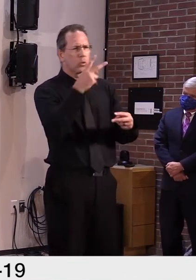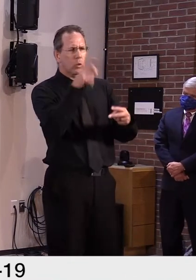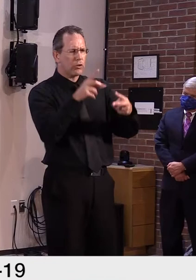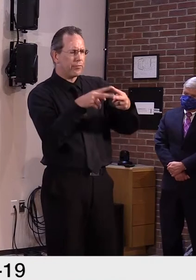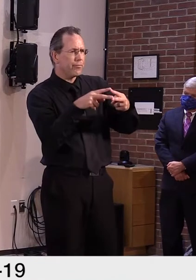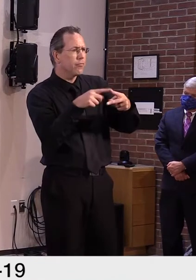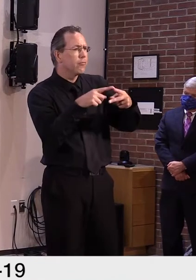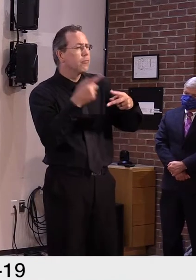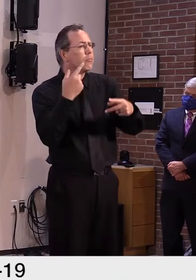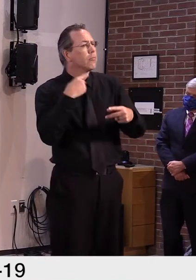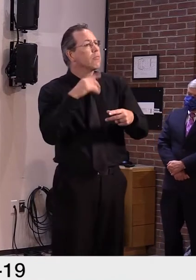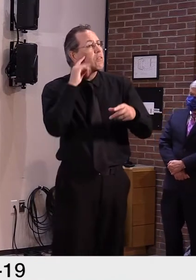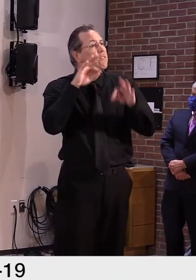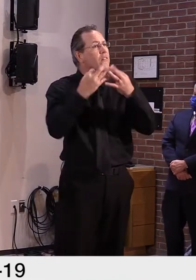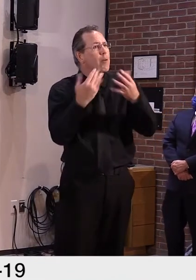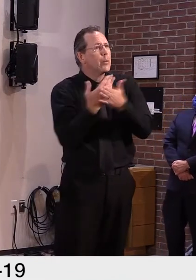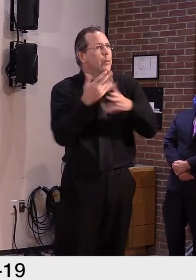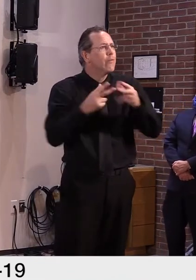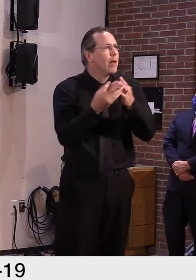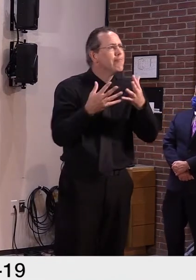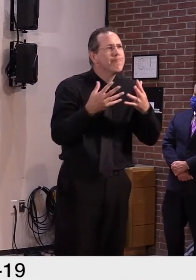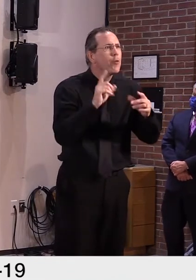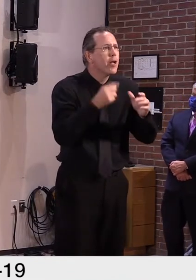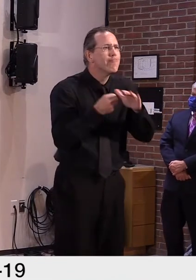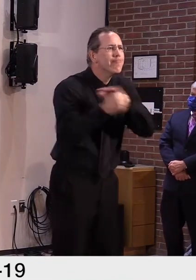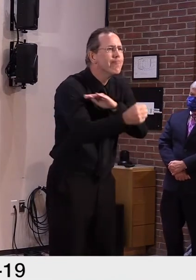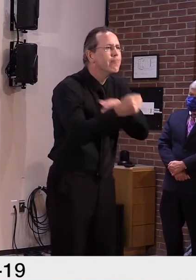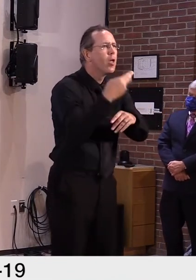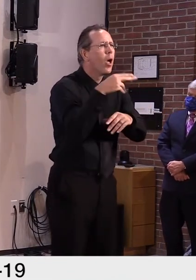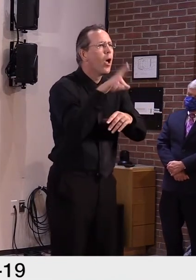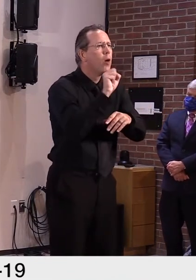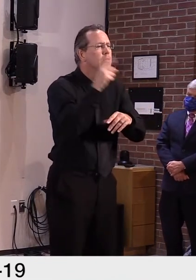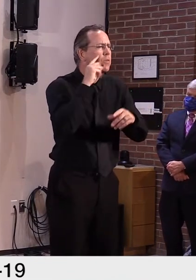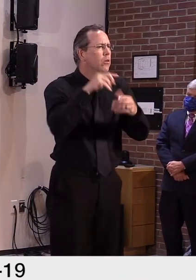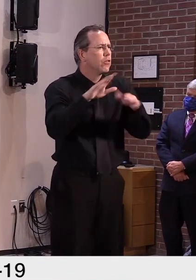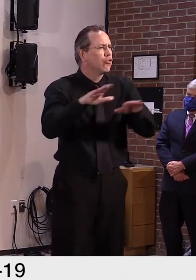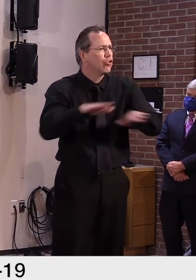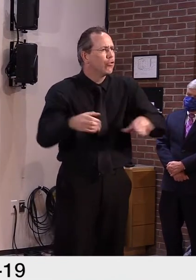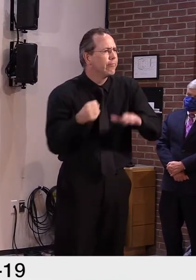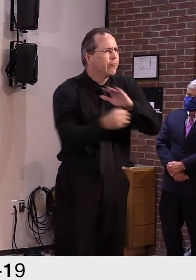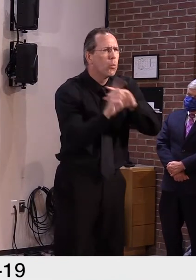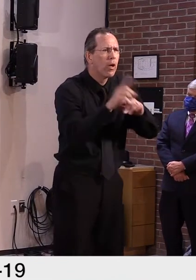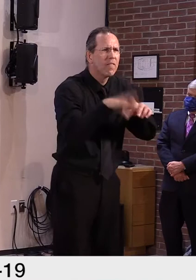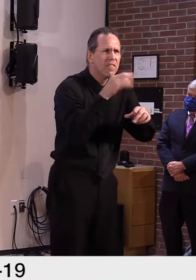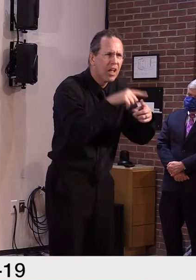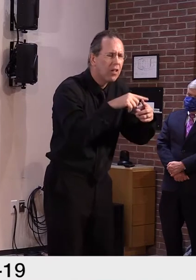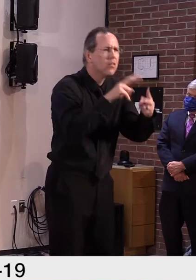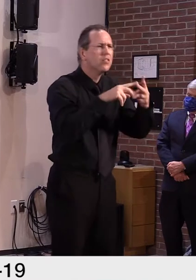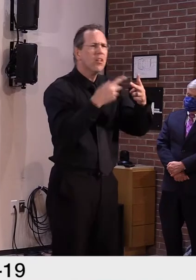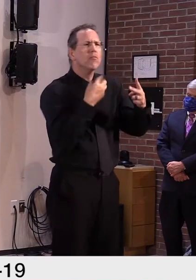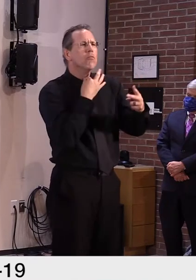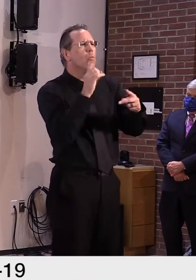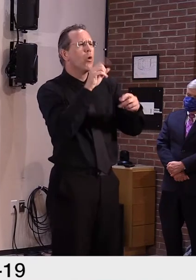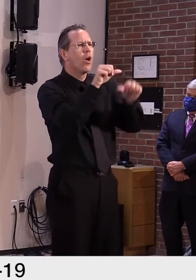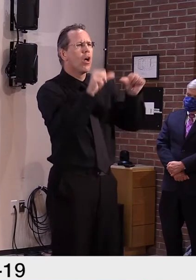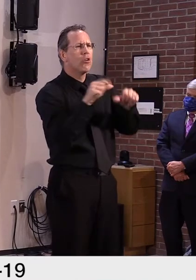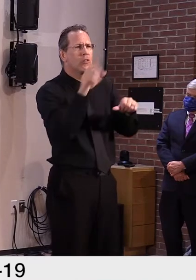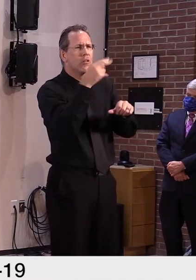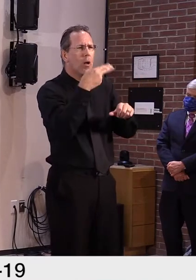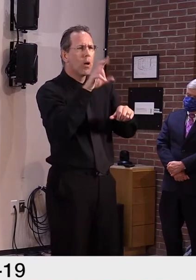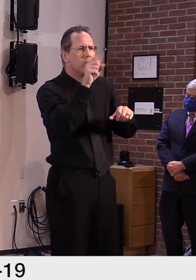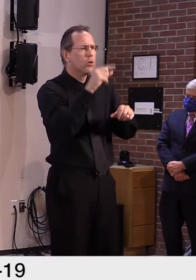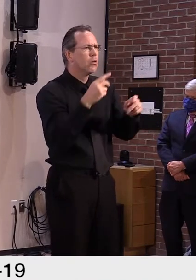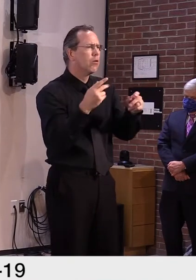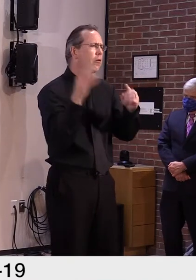they are in touch with families and the local need. And we're hearing from them where and when they start to see surges or